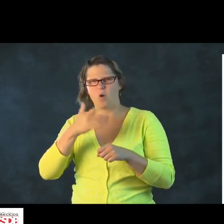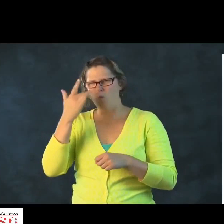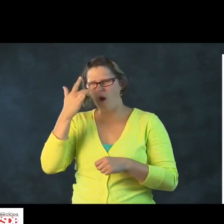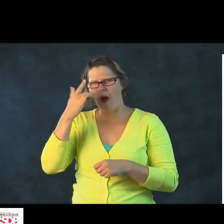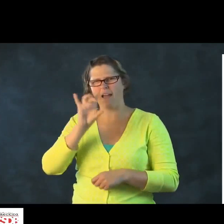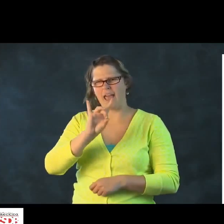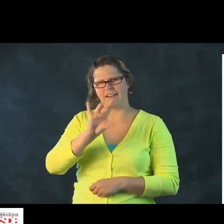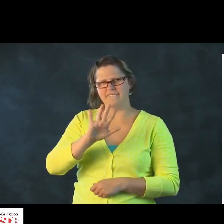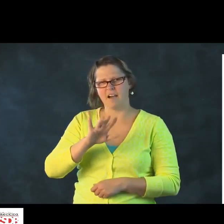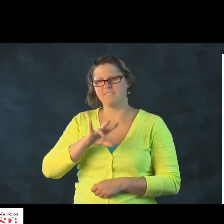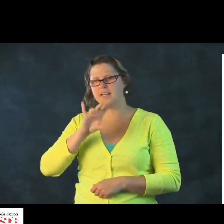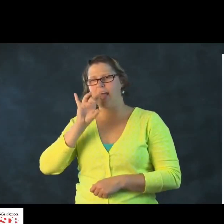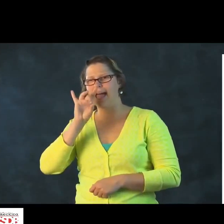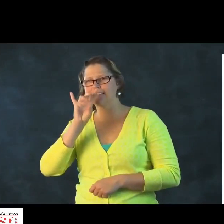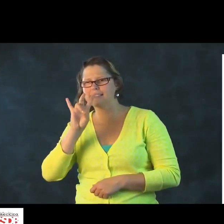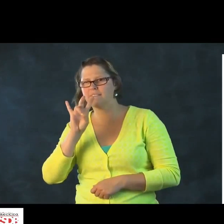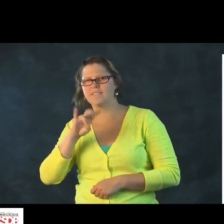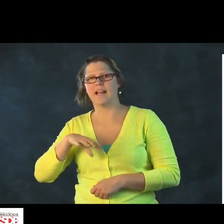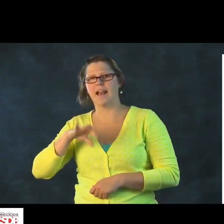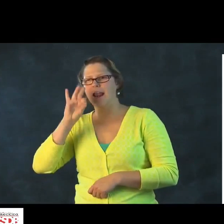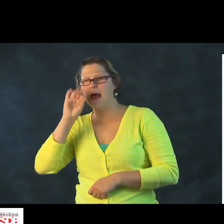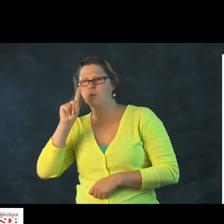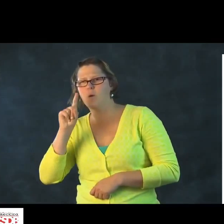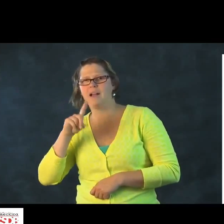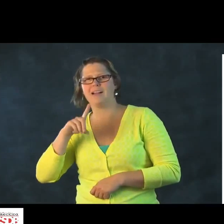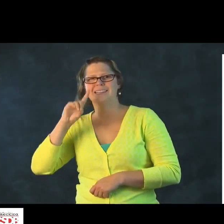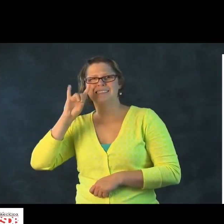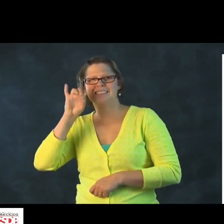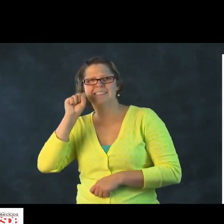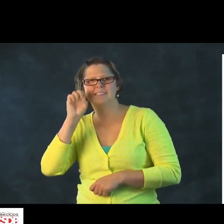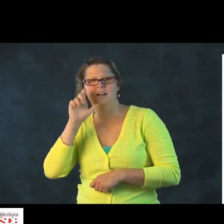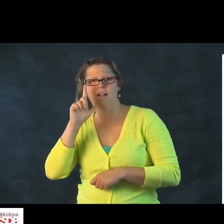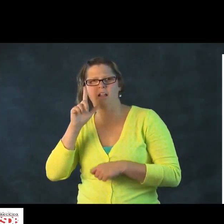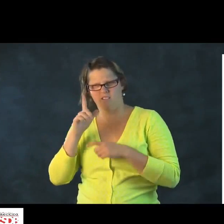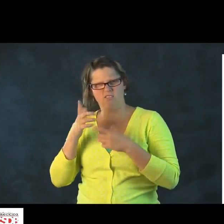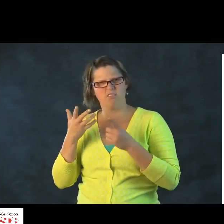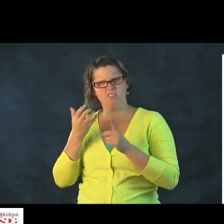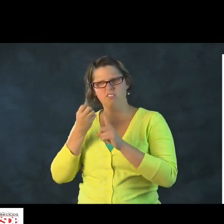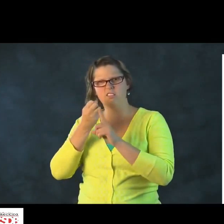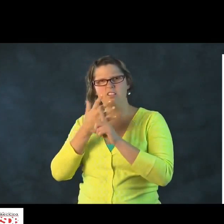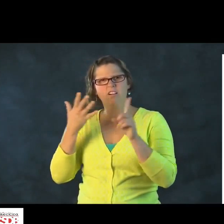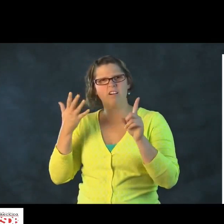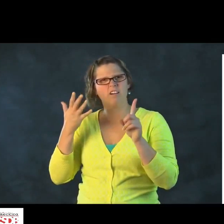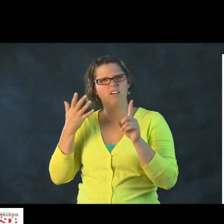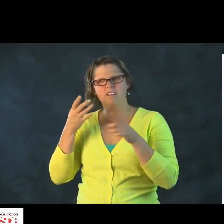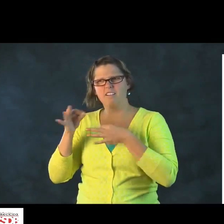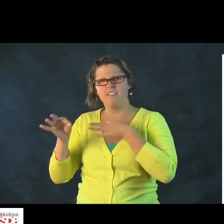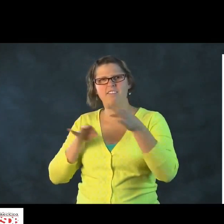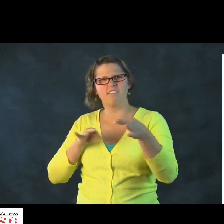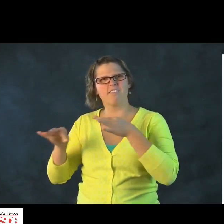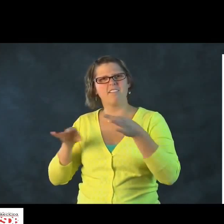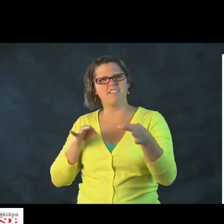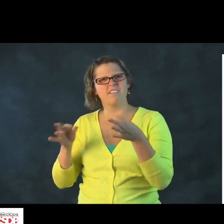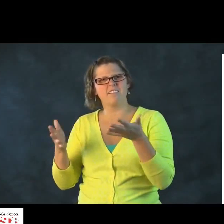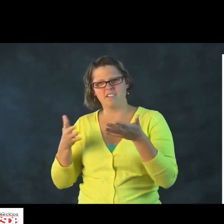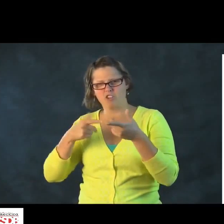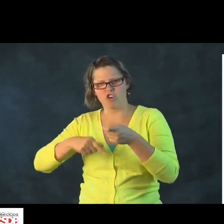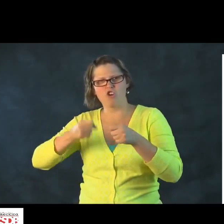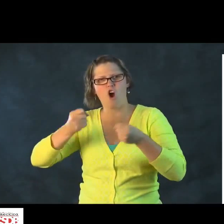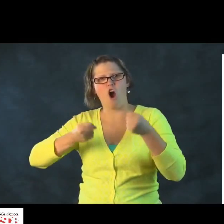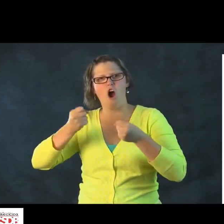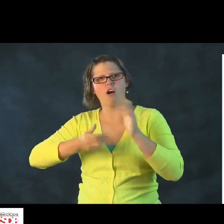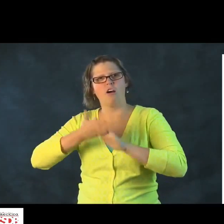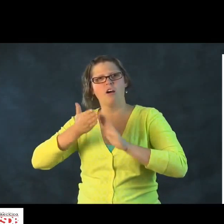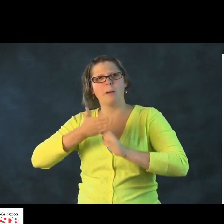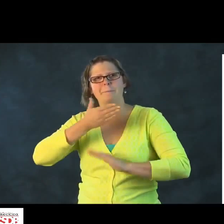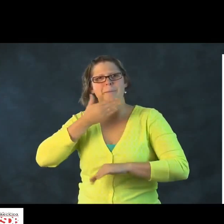Let's say you're going to get gas, and you have the different types of gas. You have diesel, 85, 86, and 87, and so